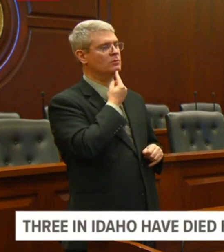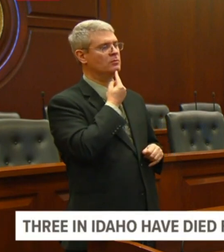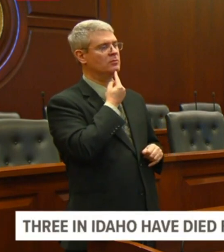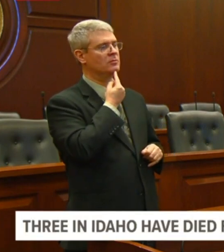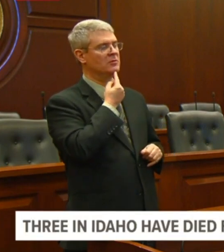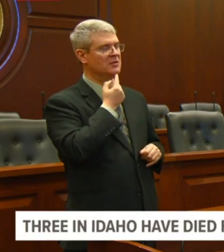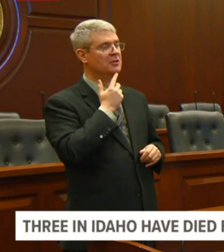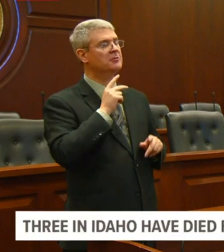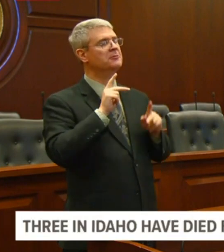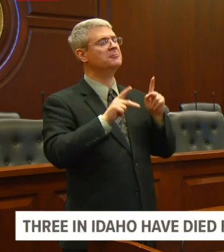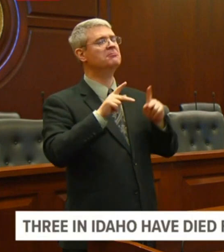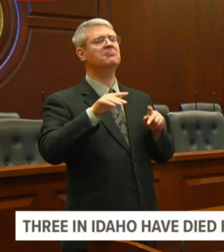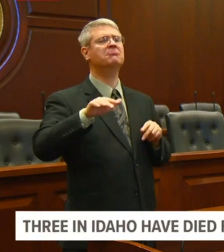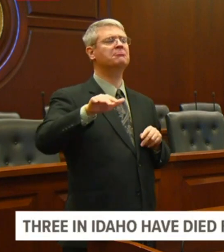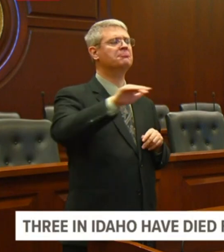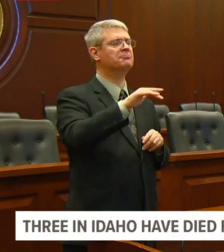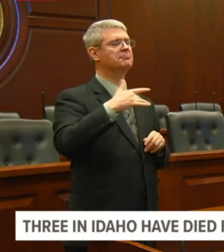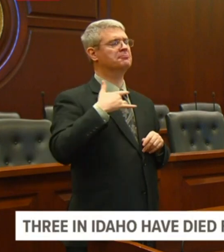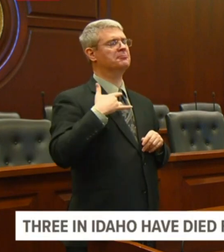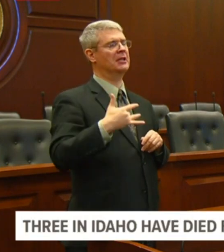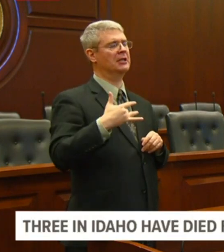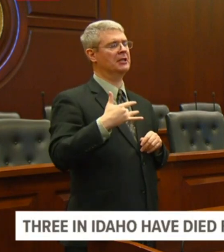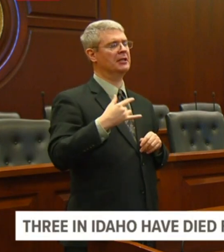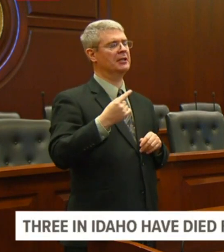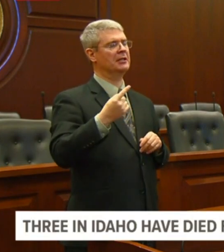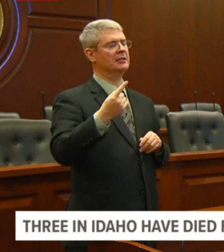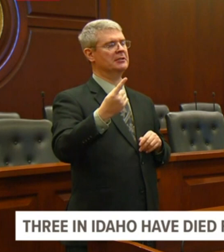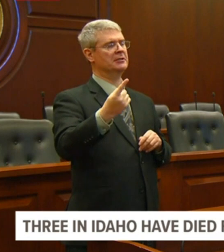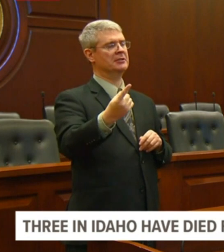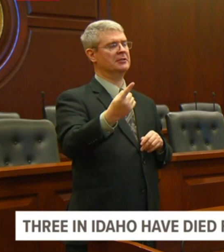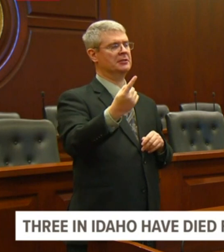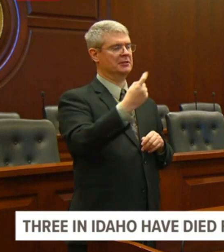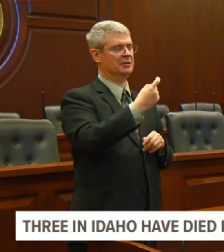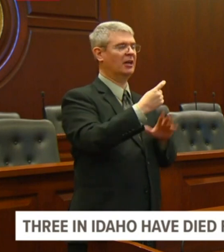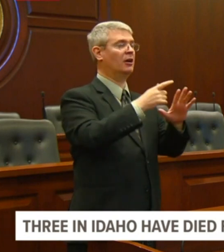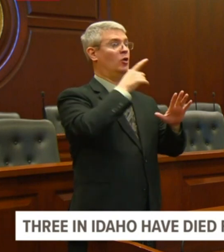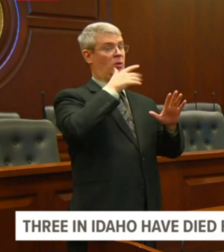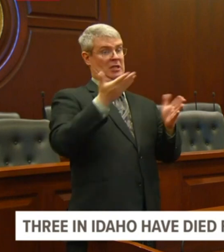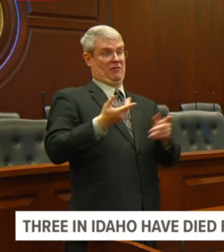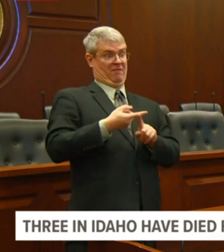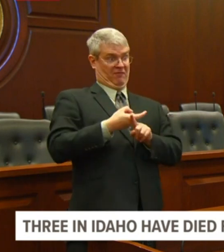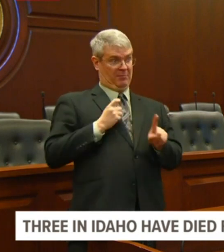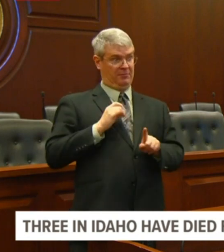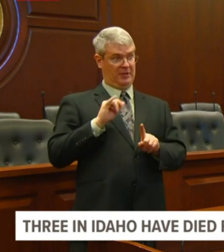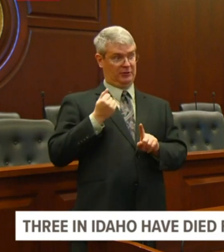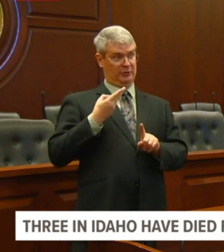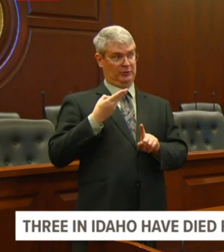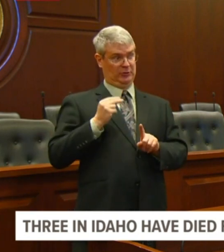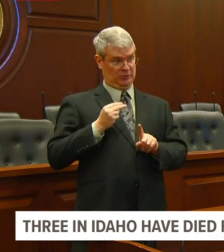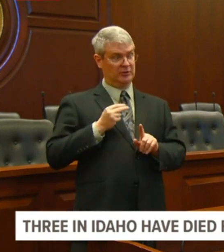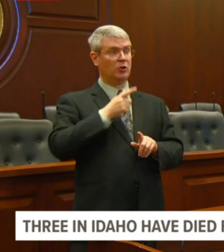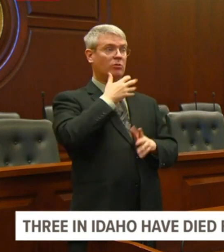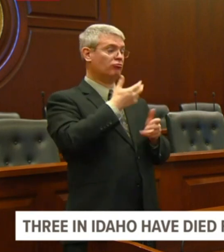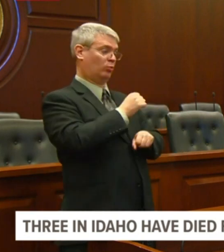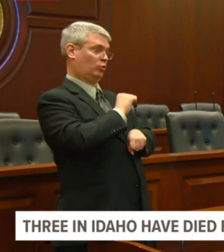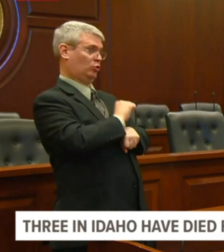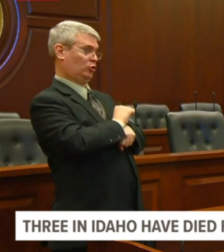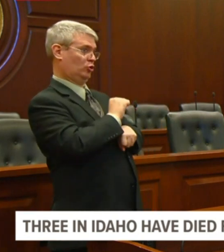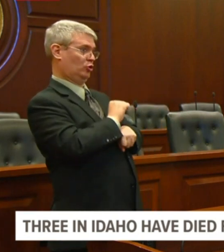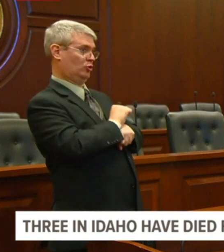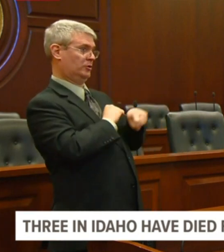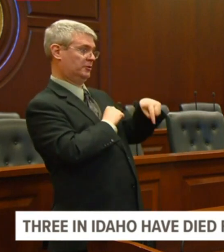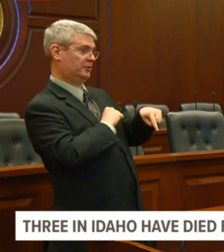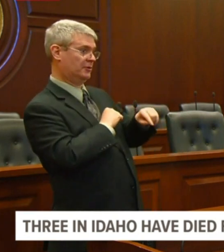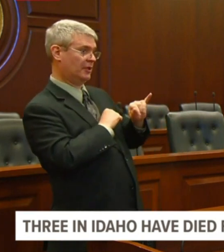everybody that works for the state, everybody that lives in the state, but particularly the people who work for the state, whether it be in public select safety or way, uh,